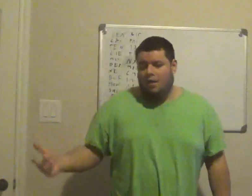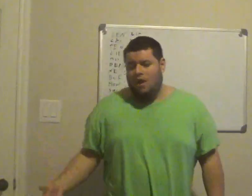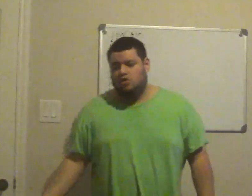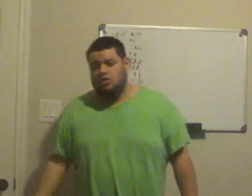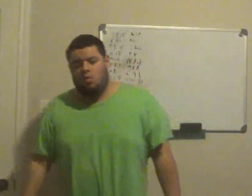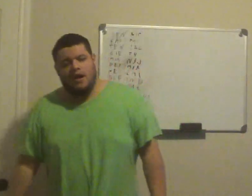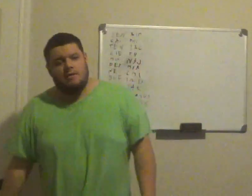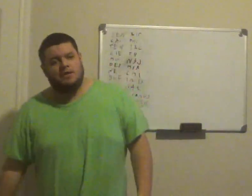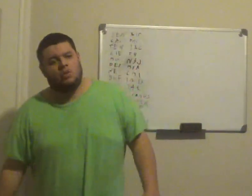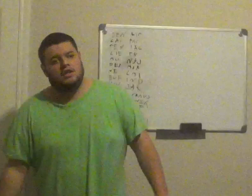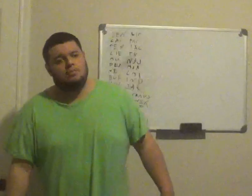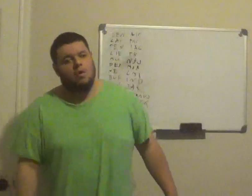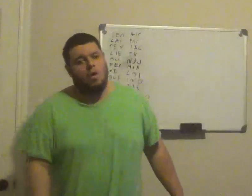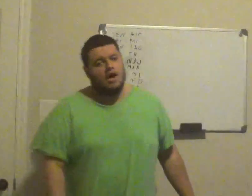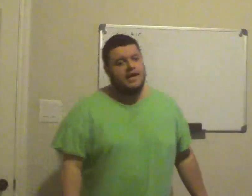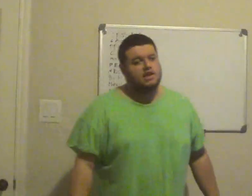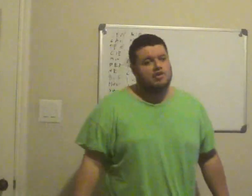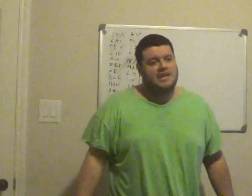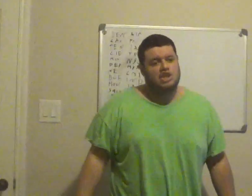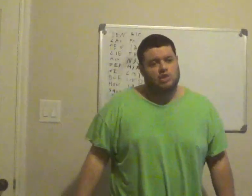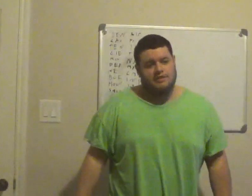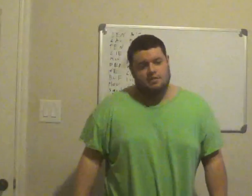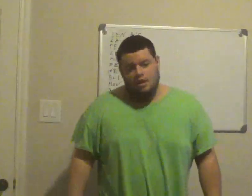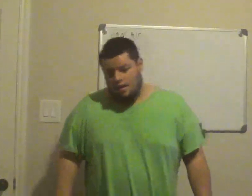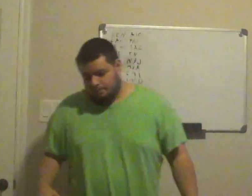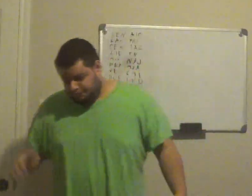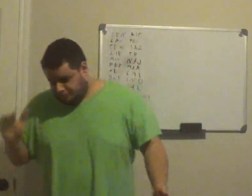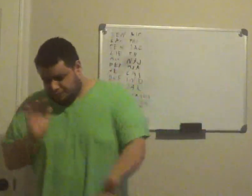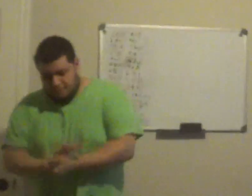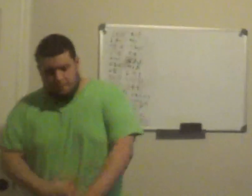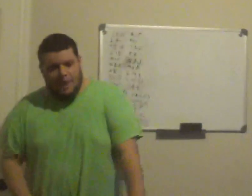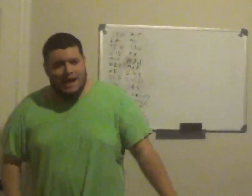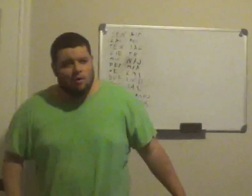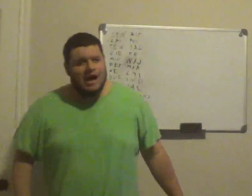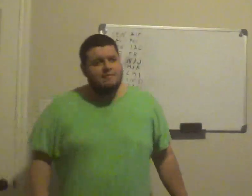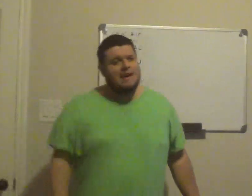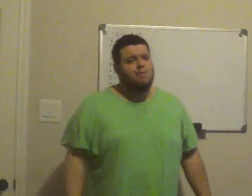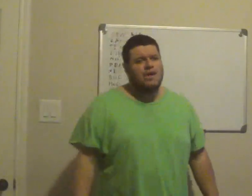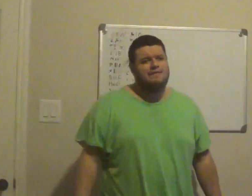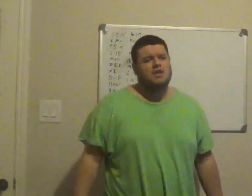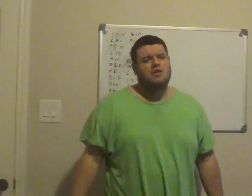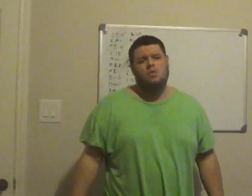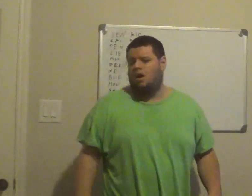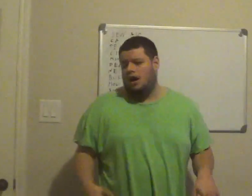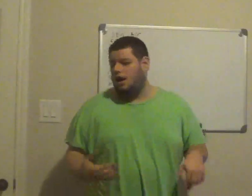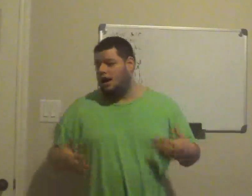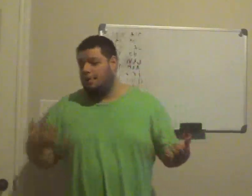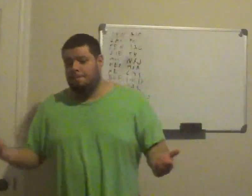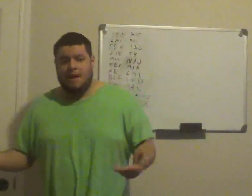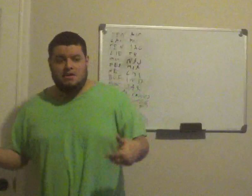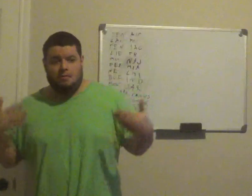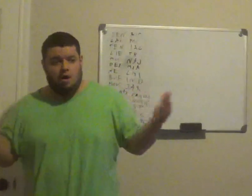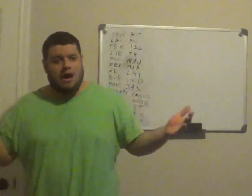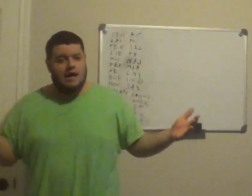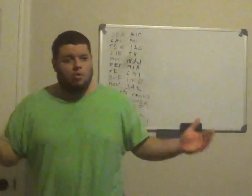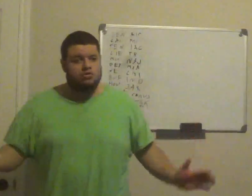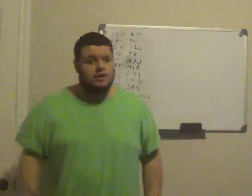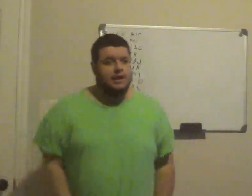I wait to see the winner between Milwaukee and Los Angeles, I will have my preview, maybe tomorrow night, we'll see,